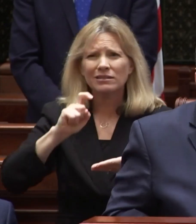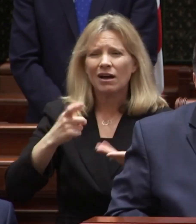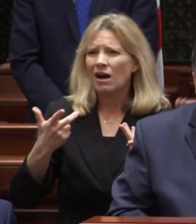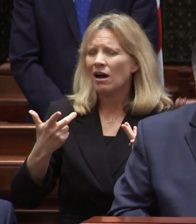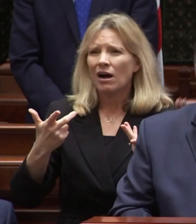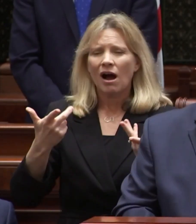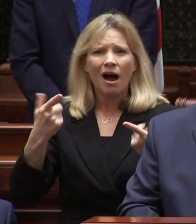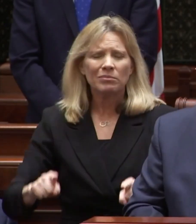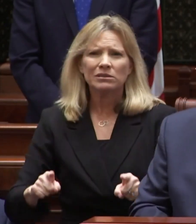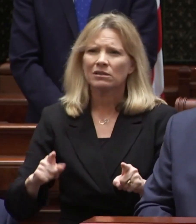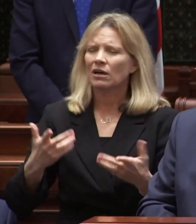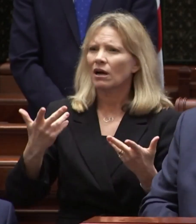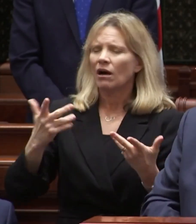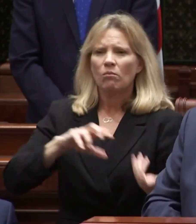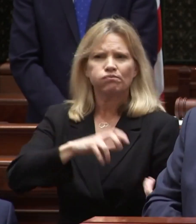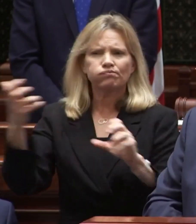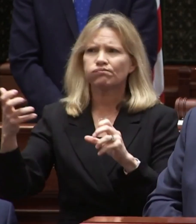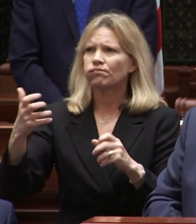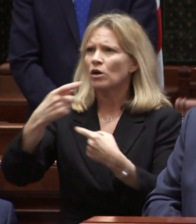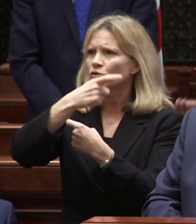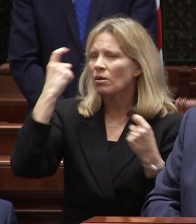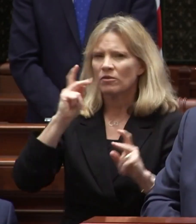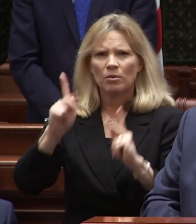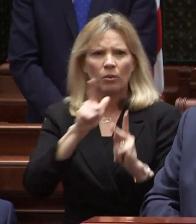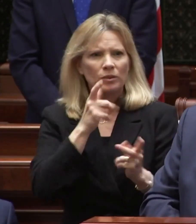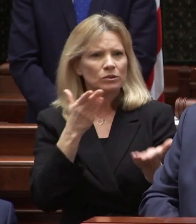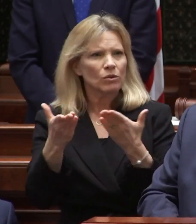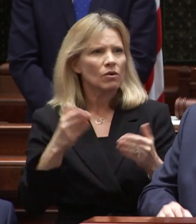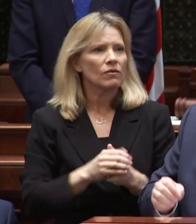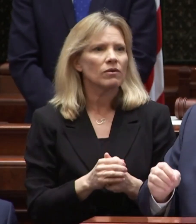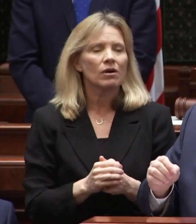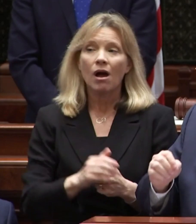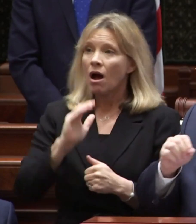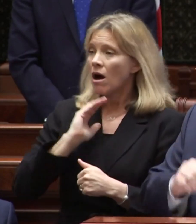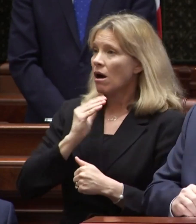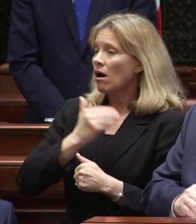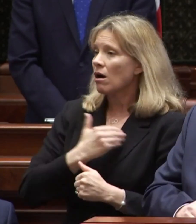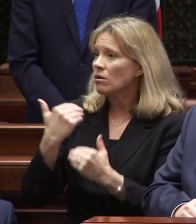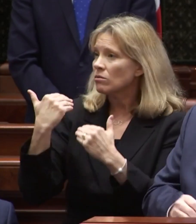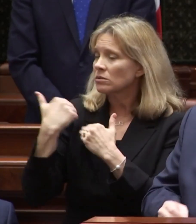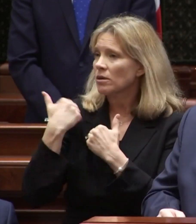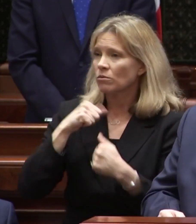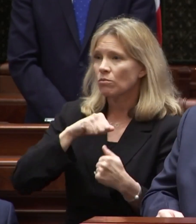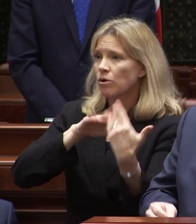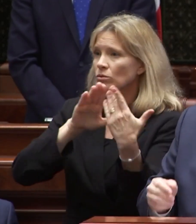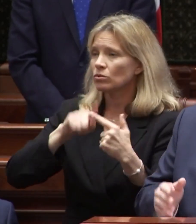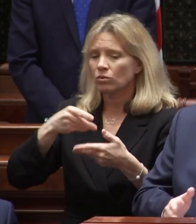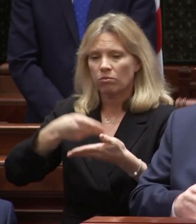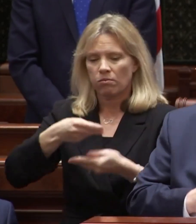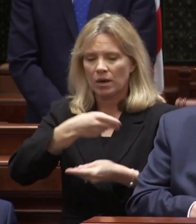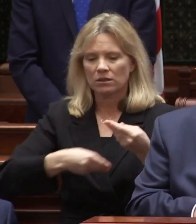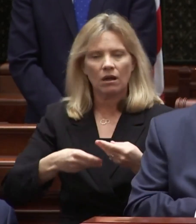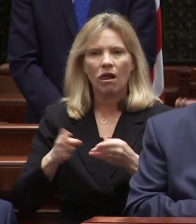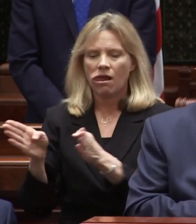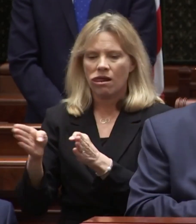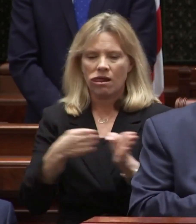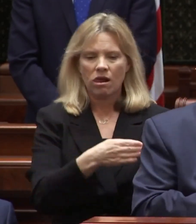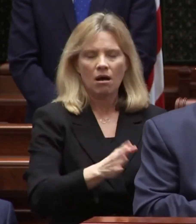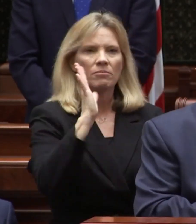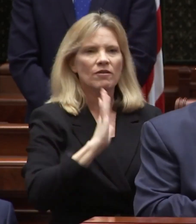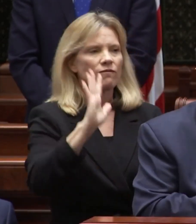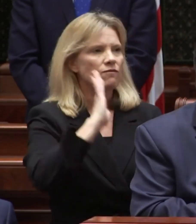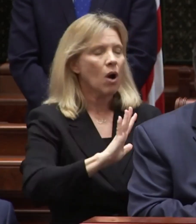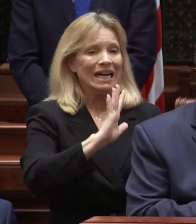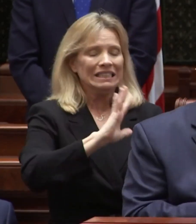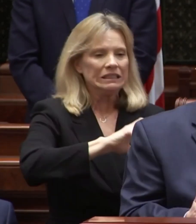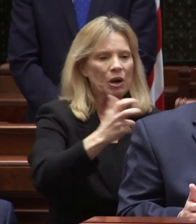end up with trauma and chaos for the people that we serve our responsible approach to budgeting has moved us away from the days